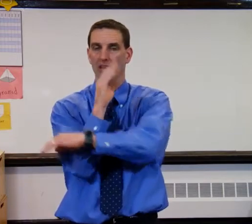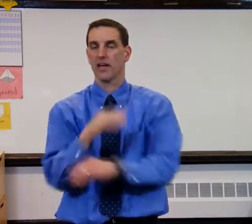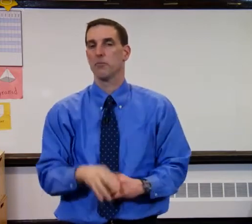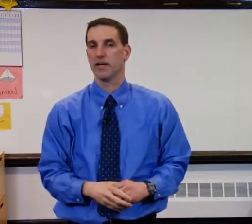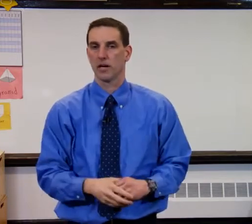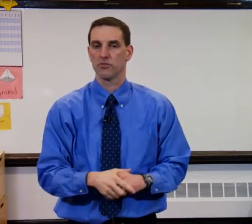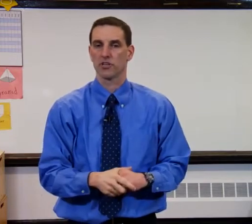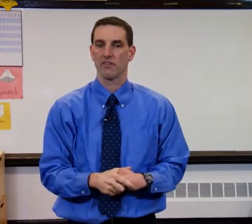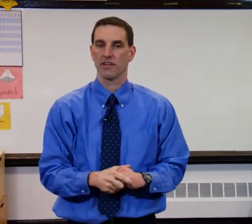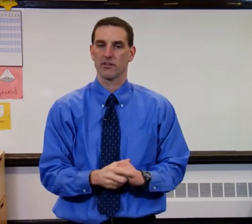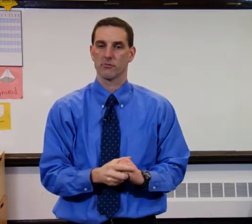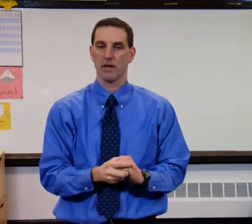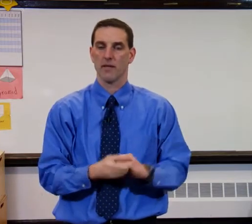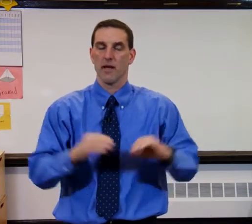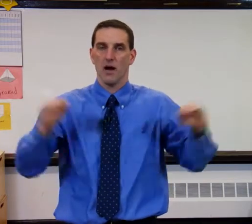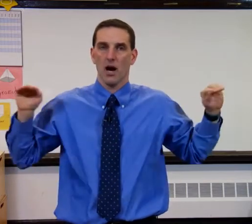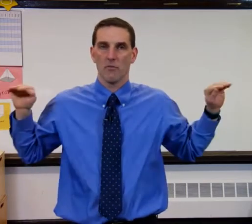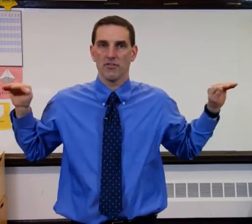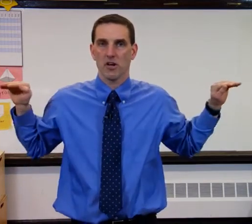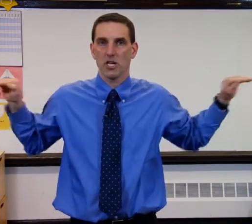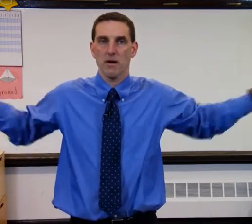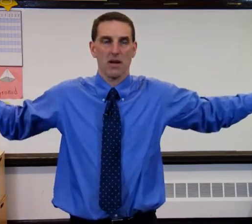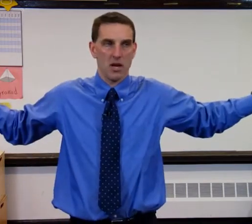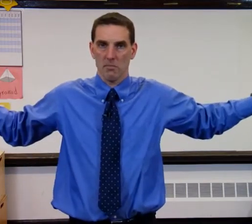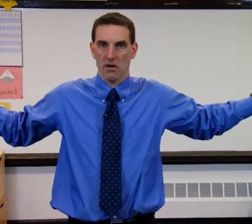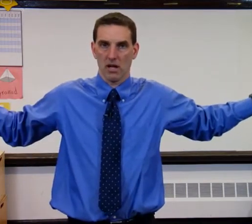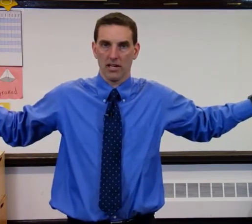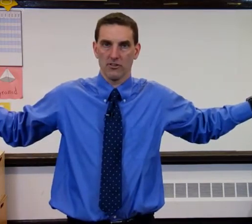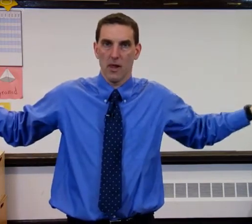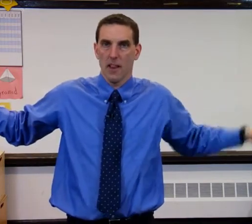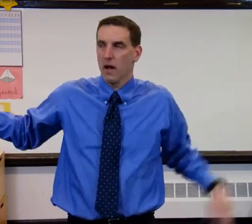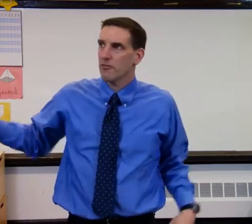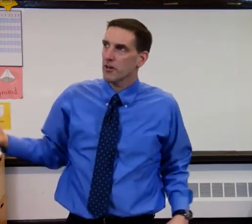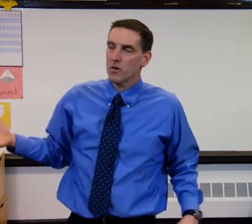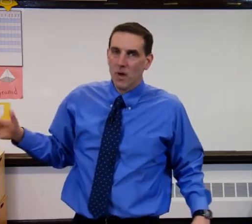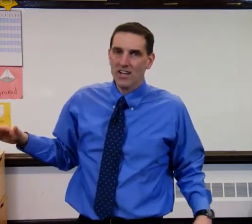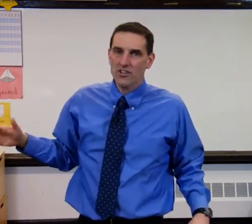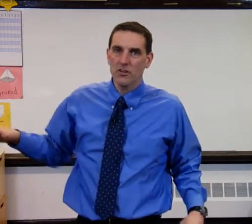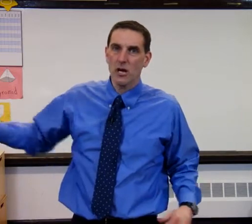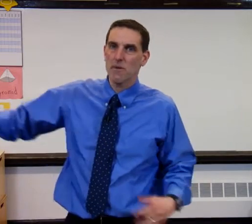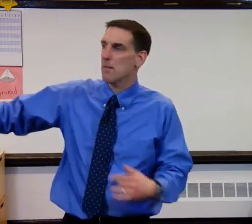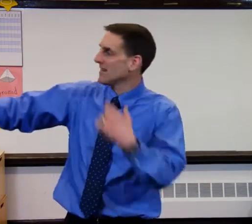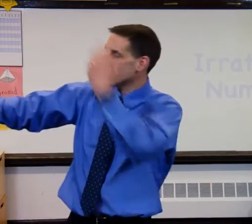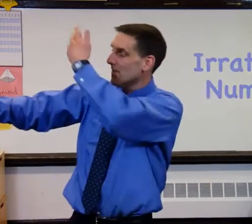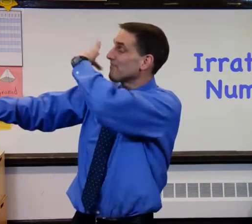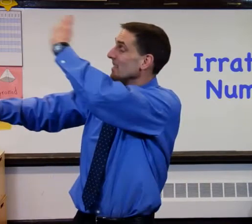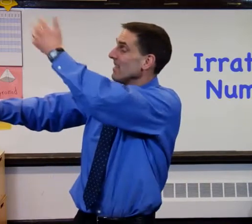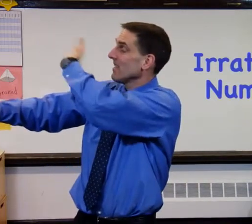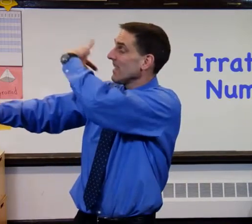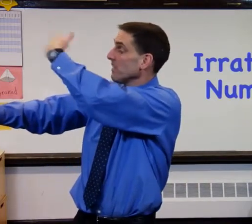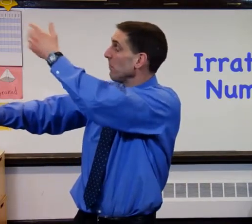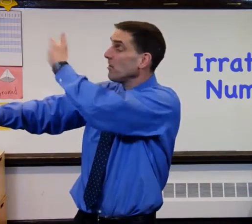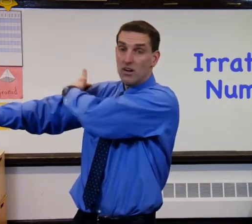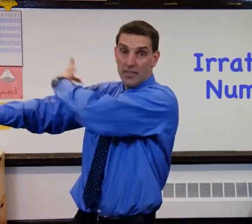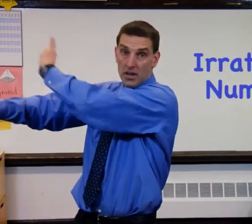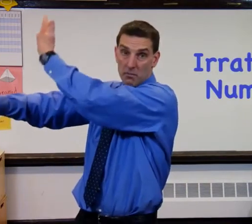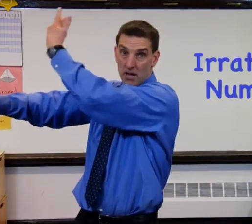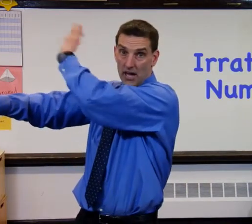letter becomes significant to me. We've talked about number lines. For irrational number, I might say, you can't put it on the number line.